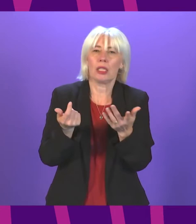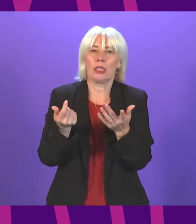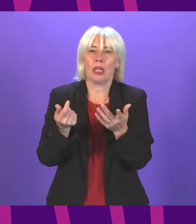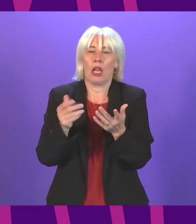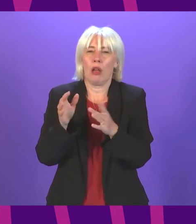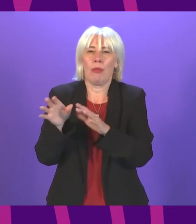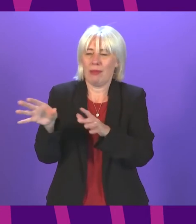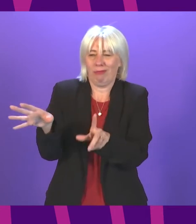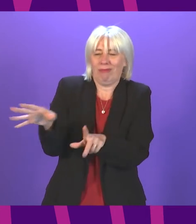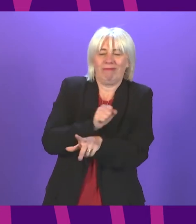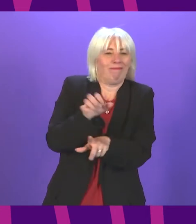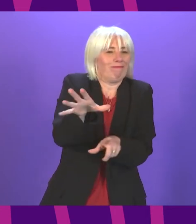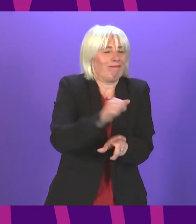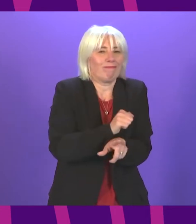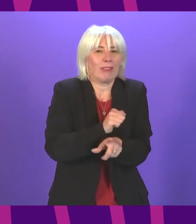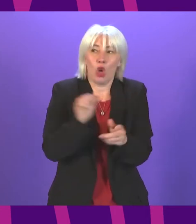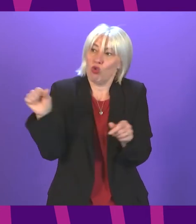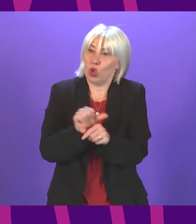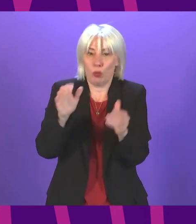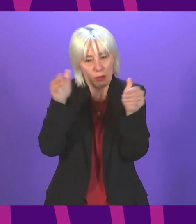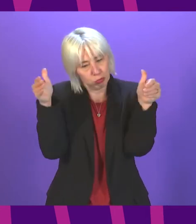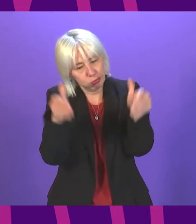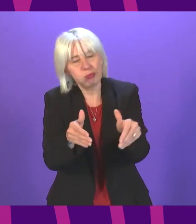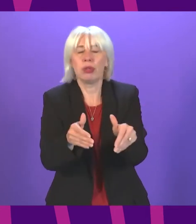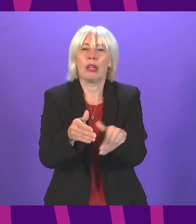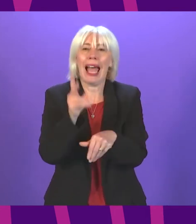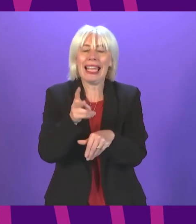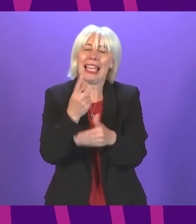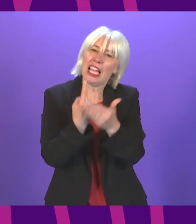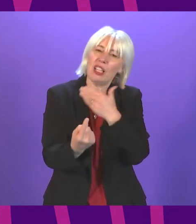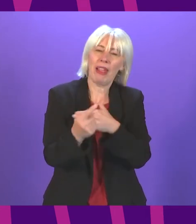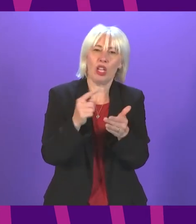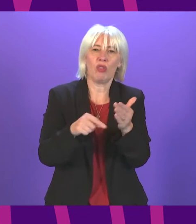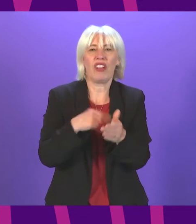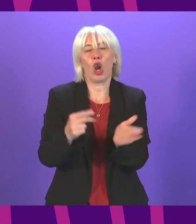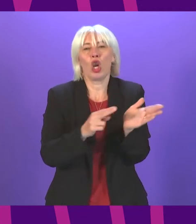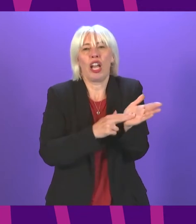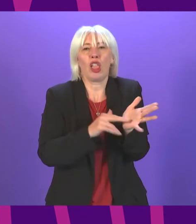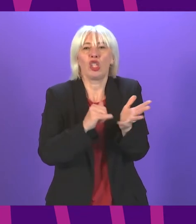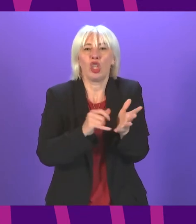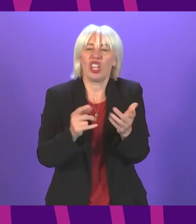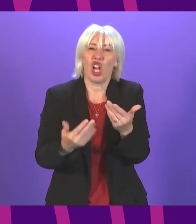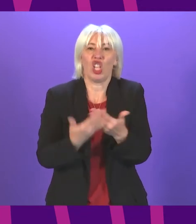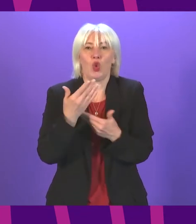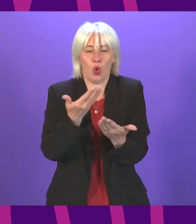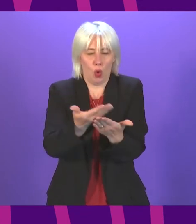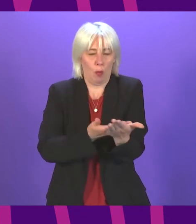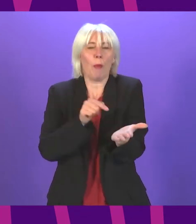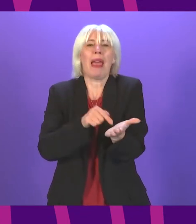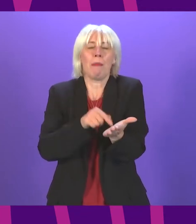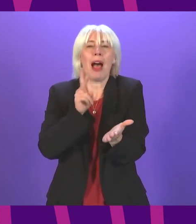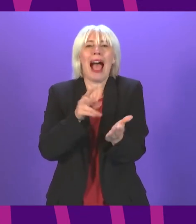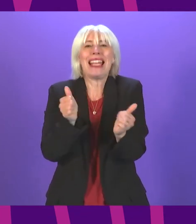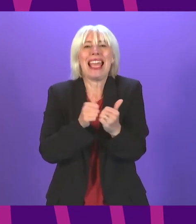priorities that they should be focusing on to another independence referendum. Nicola Sturgeon is giving us a new white paper on independence